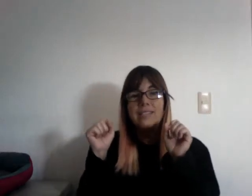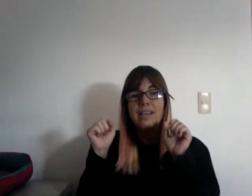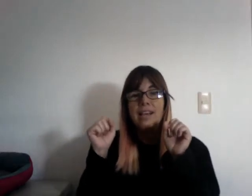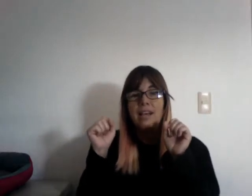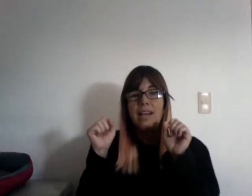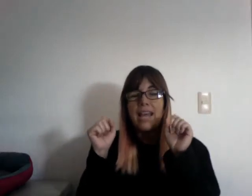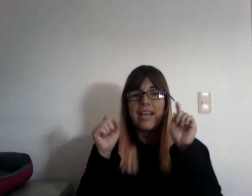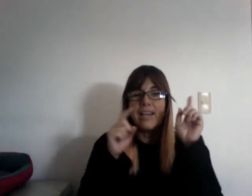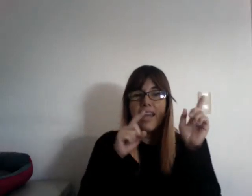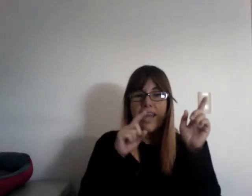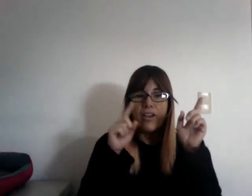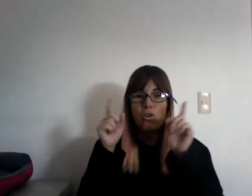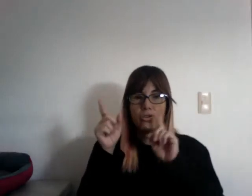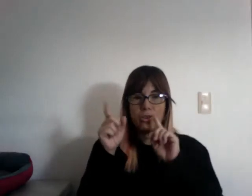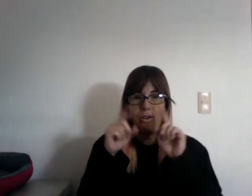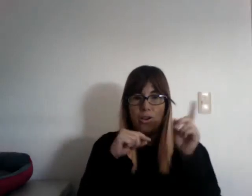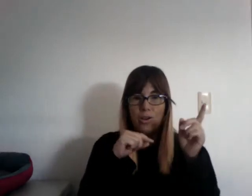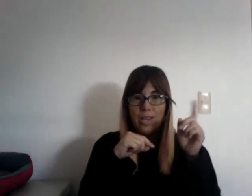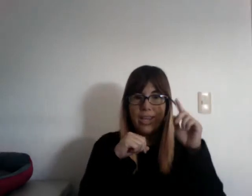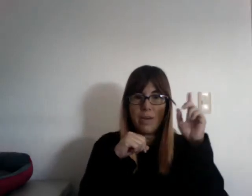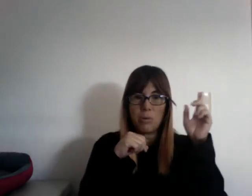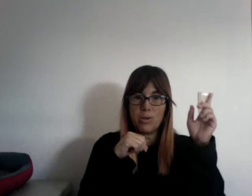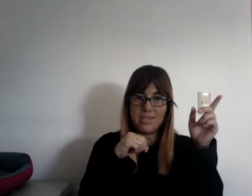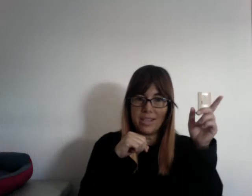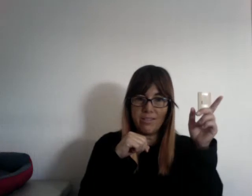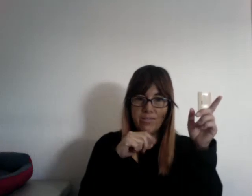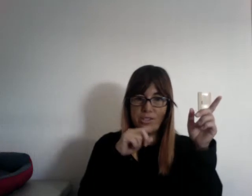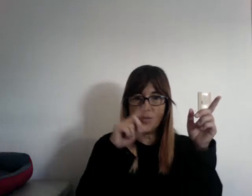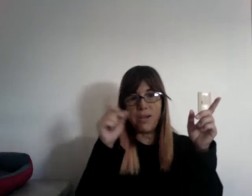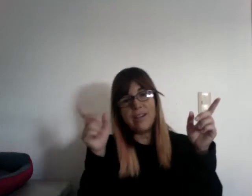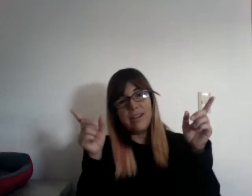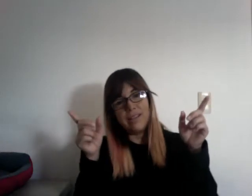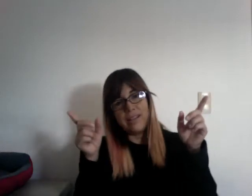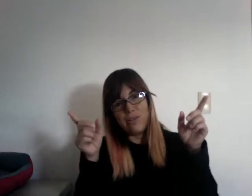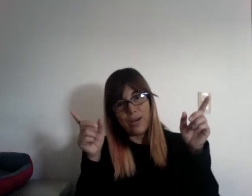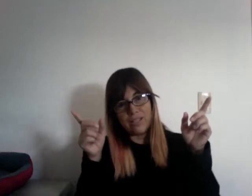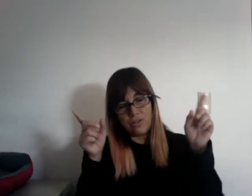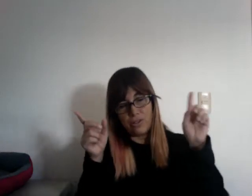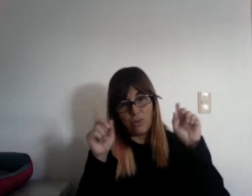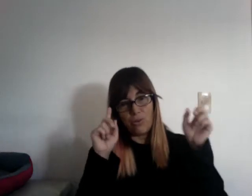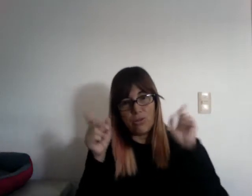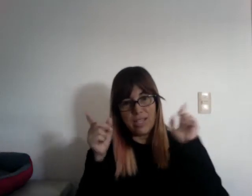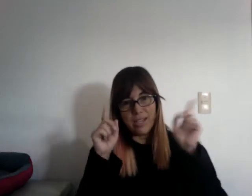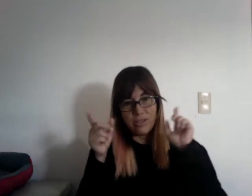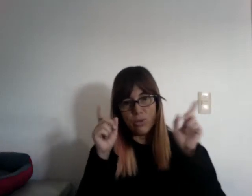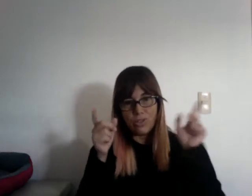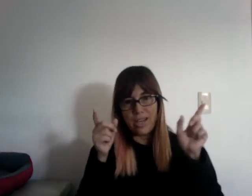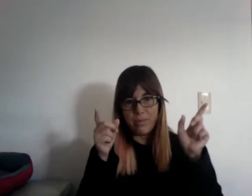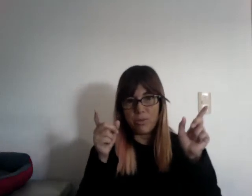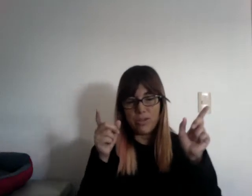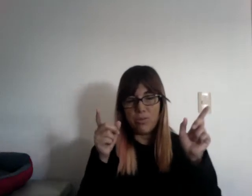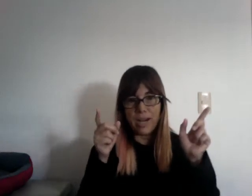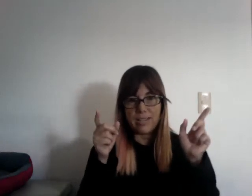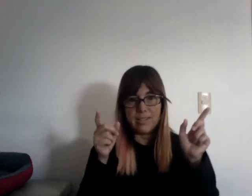like an echo song, okay? I'm going to say the first part and then you answer. So you sing it two times when you practice.